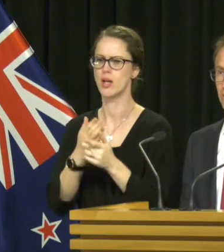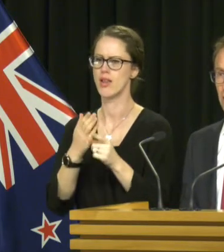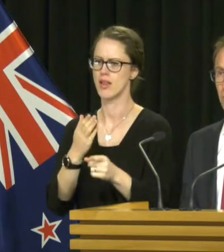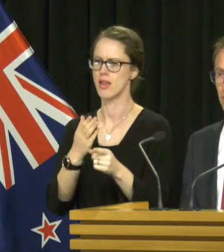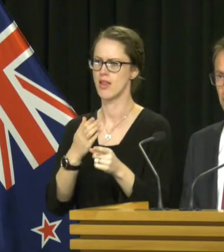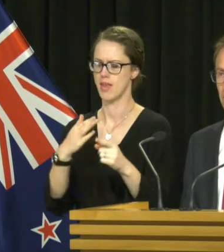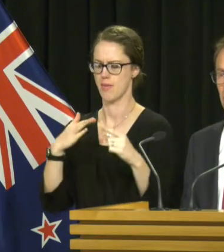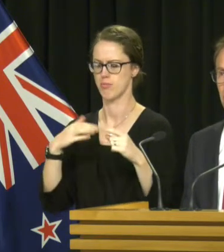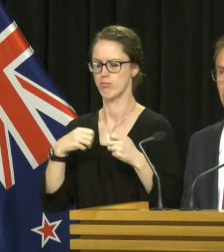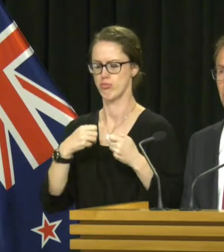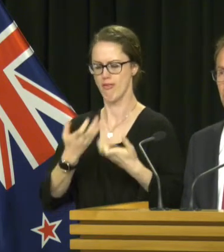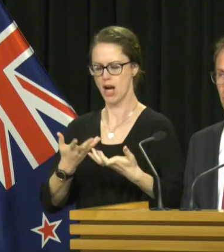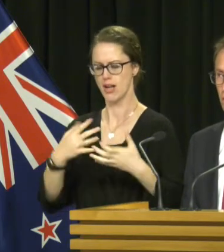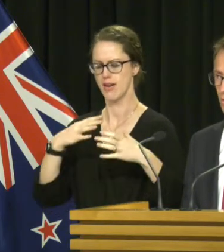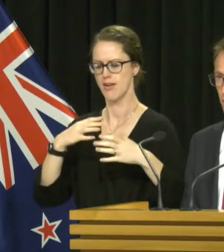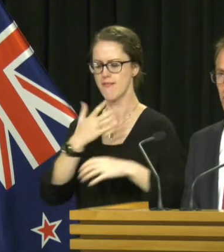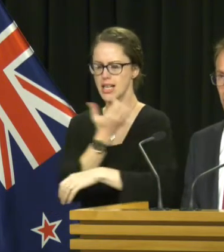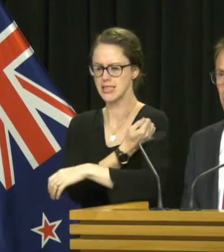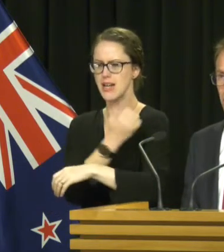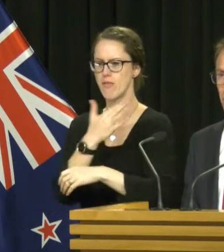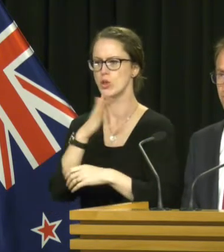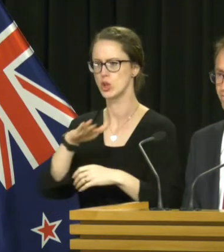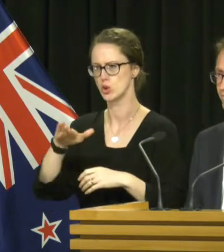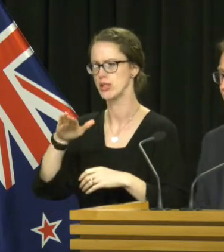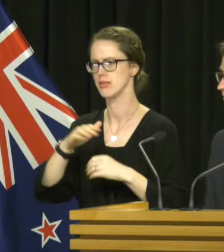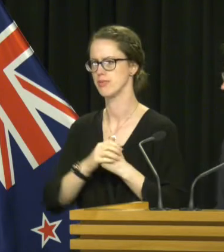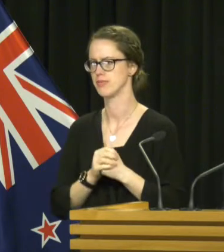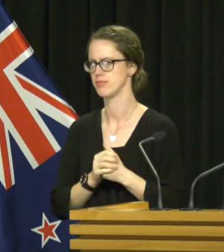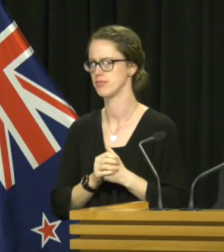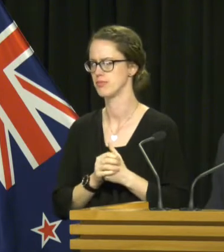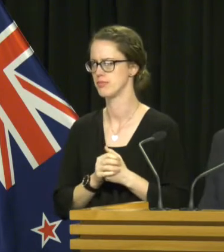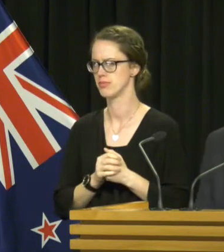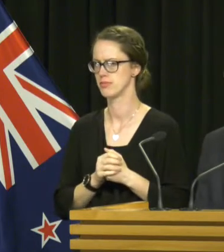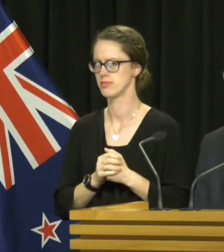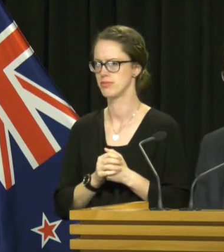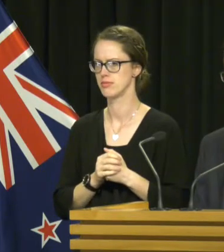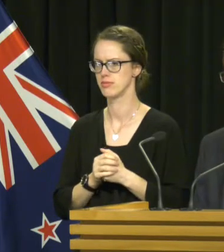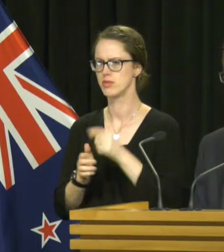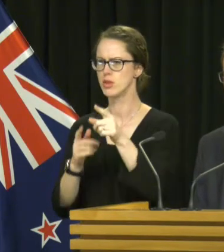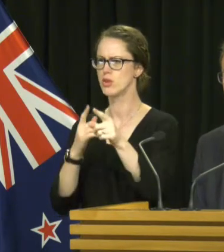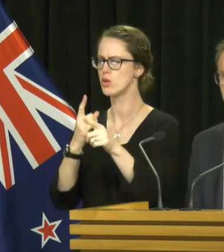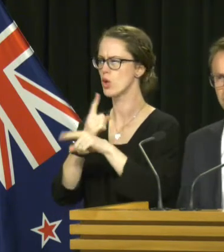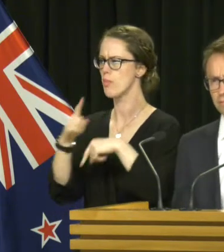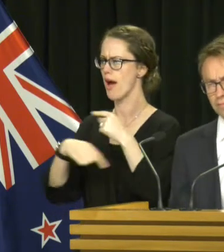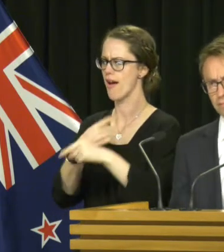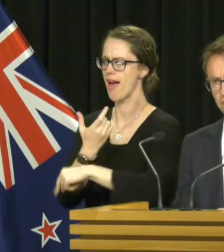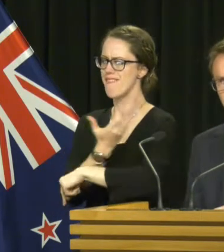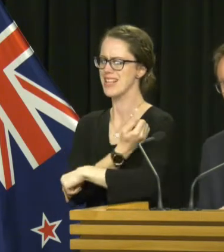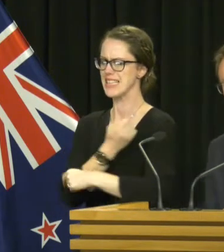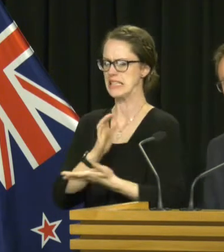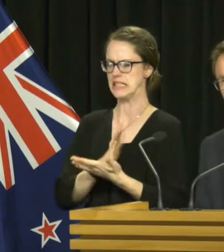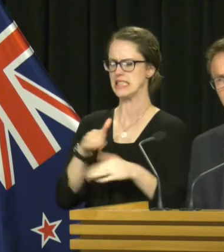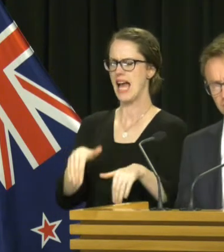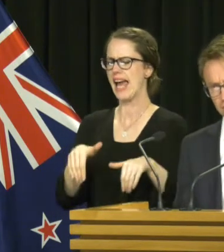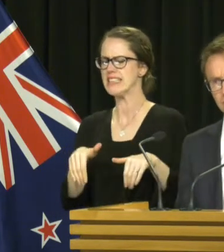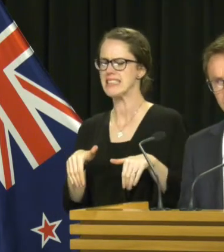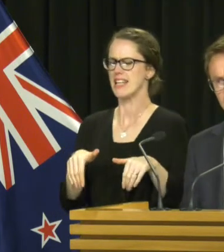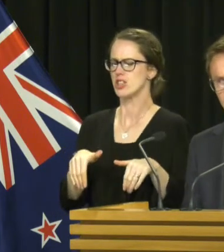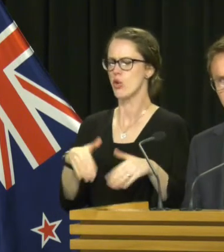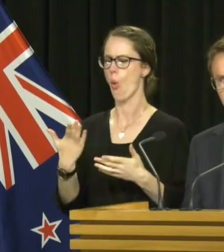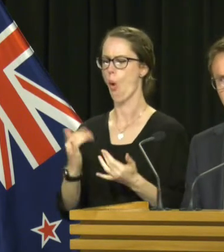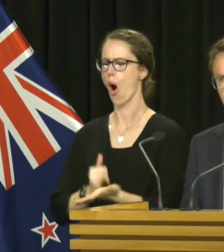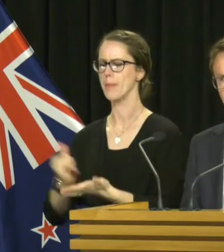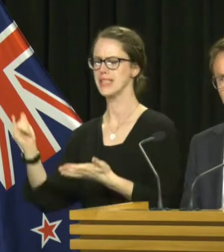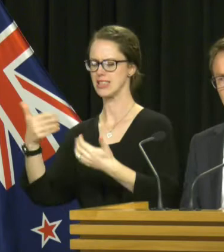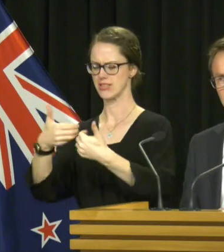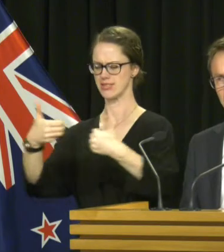are making available vaccination for children who are eligible. Can we take vaccine visitation as opposed to vaccine's opposition? Where